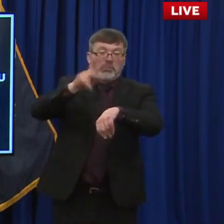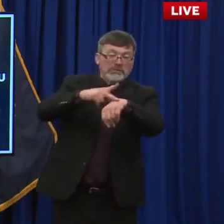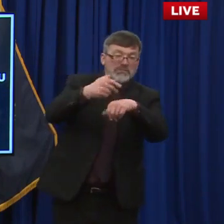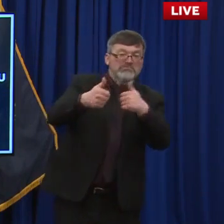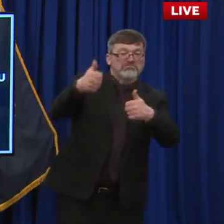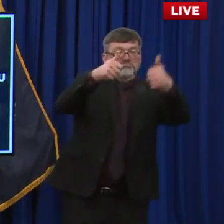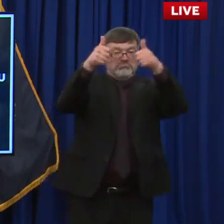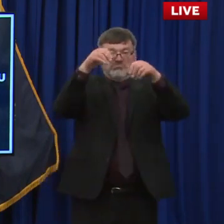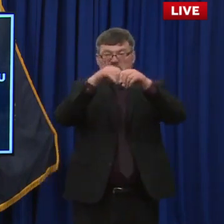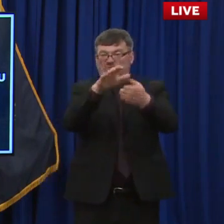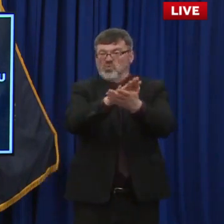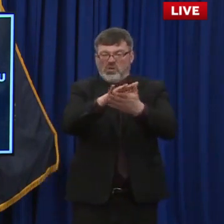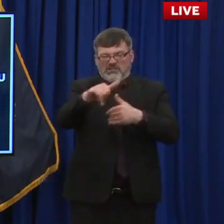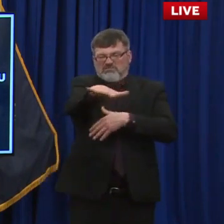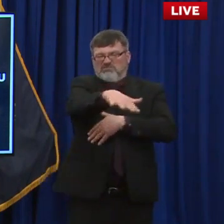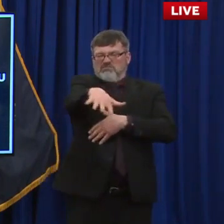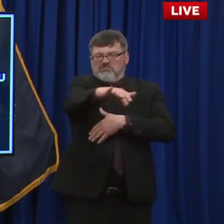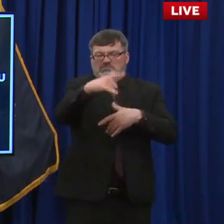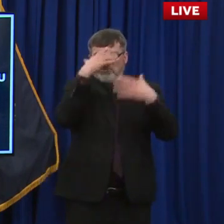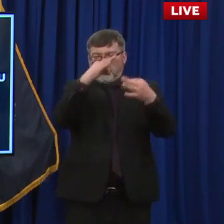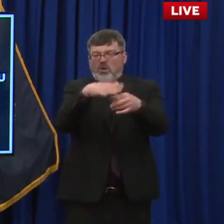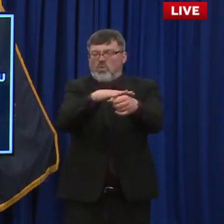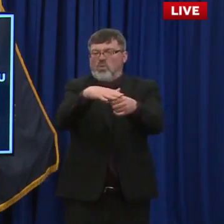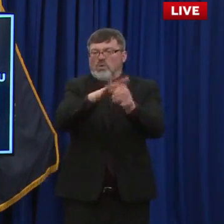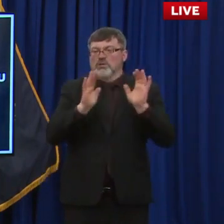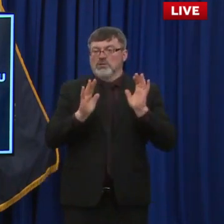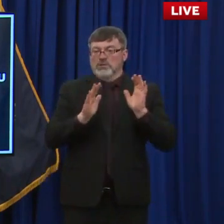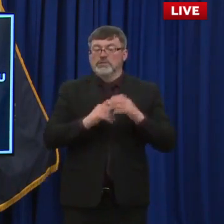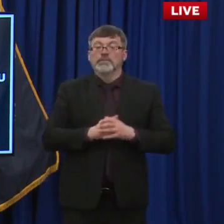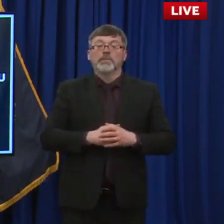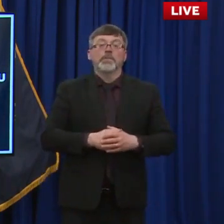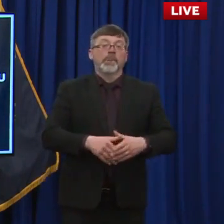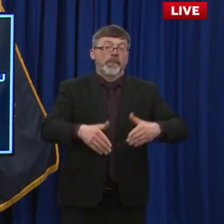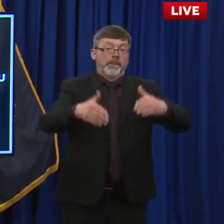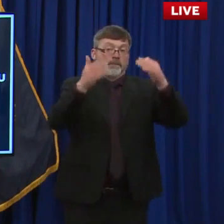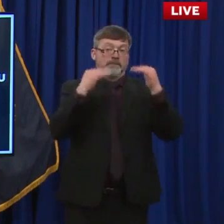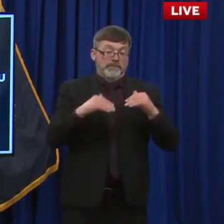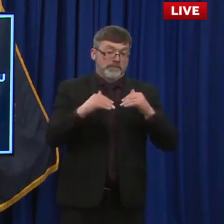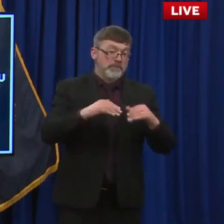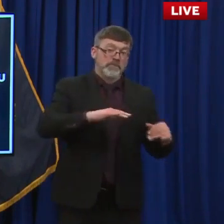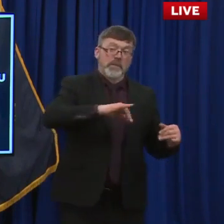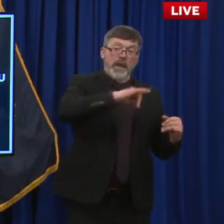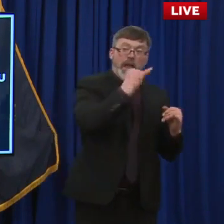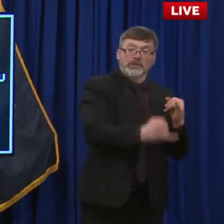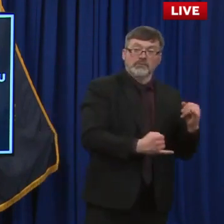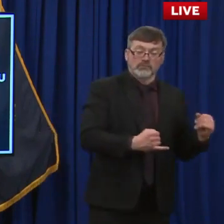comes from Ali Pham with New Hampshire Public Radio. Ali, please go ahead with your question.